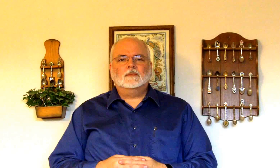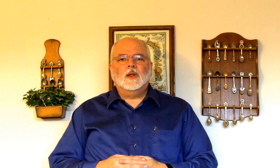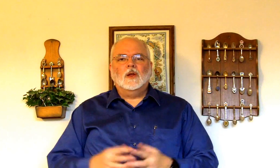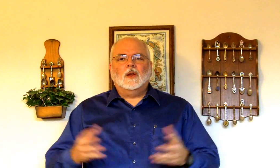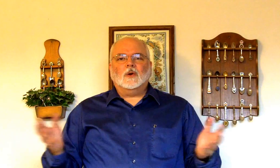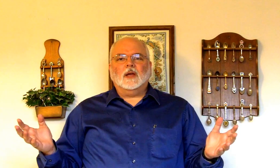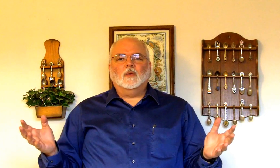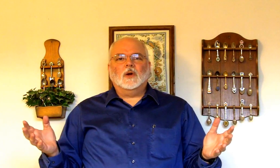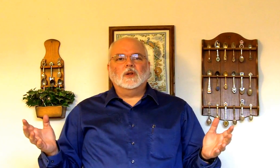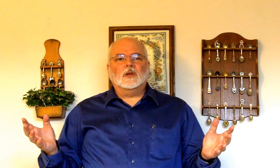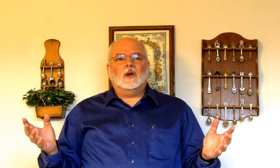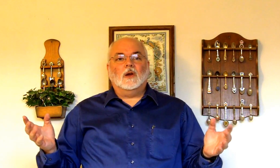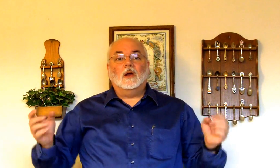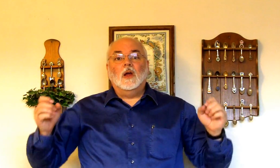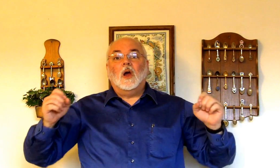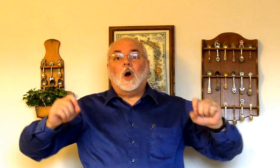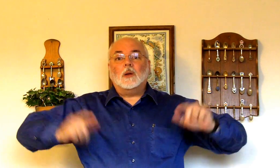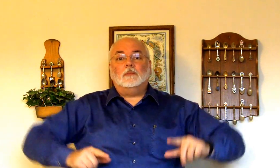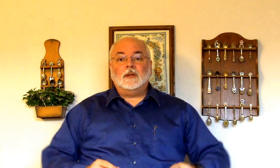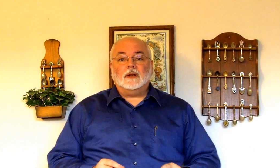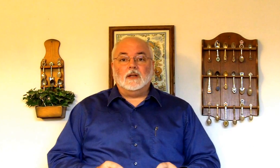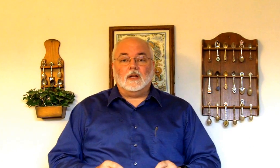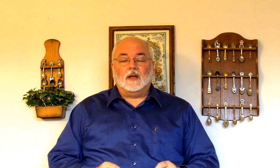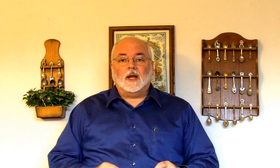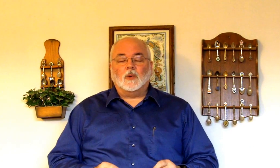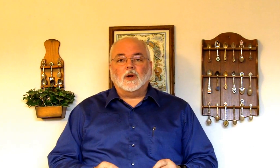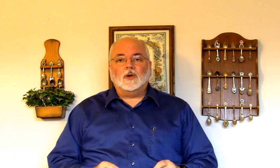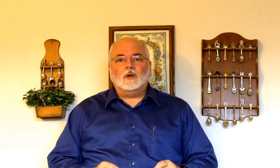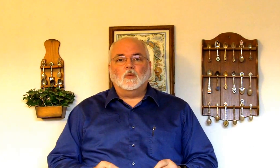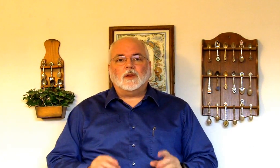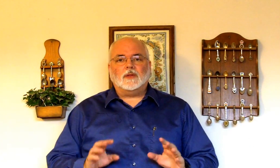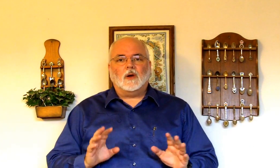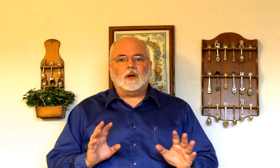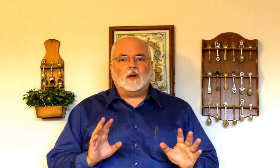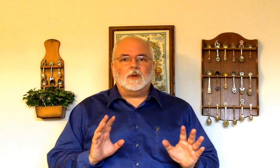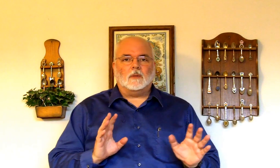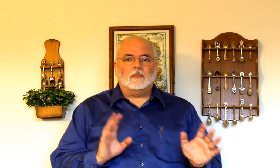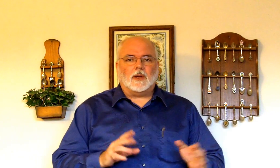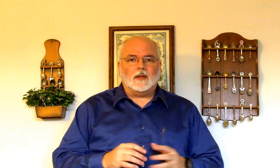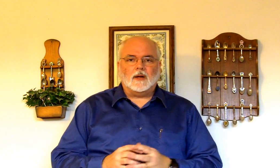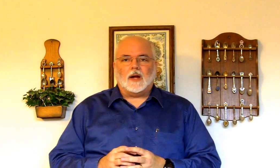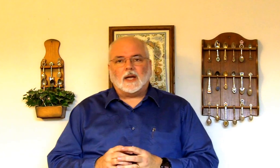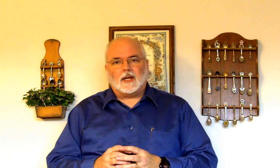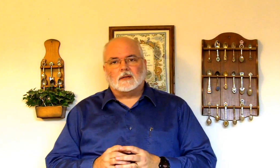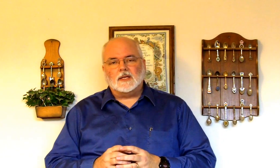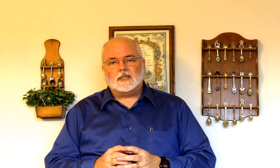Okay, we're going to do the song On Bended Knee, and we're going to do it with the audio that will be played there at LTC.